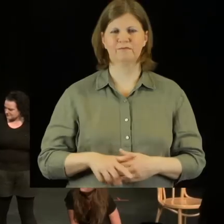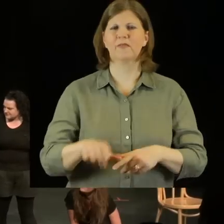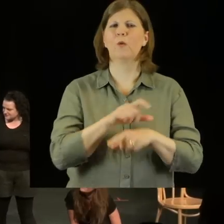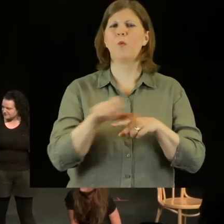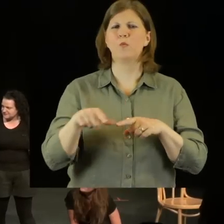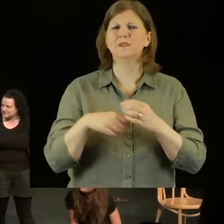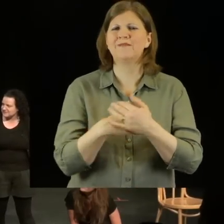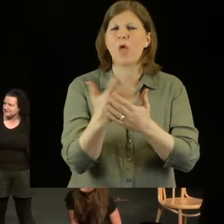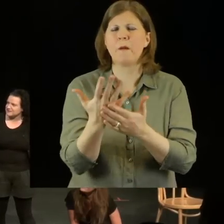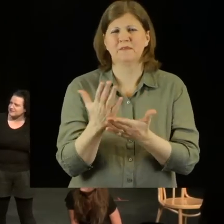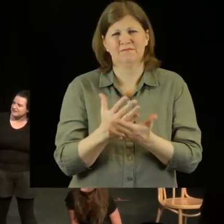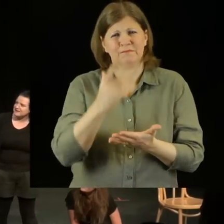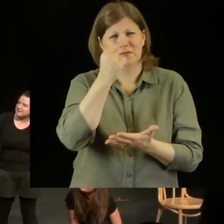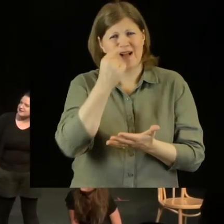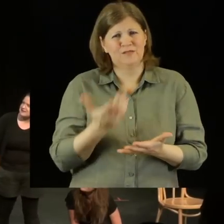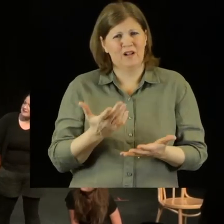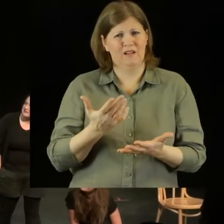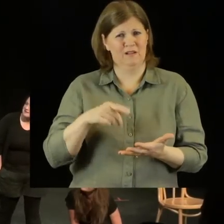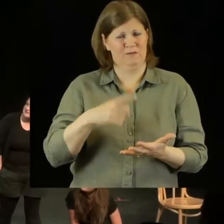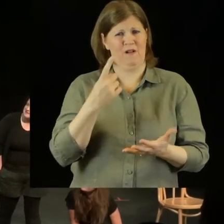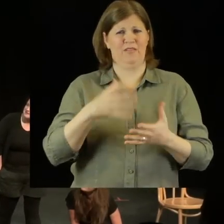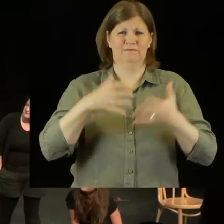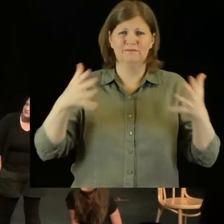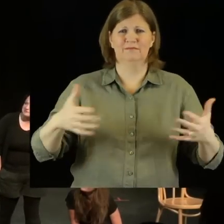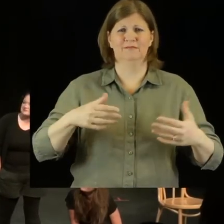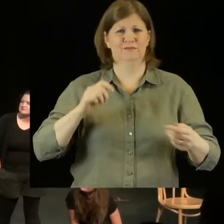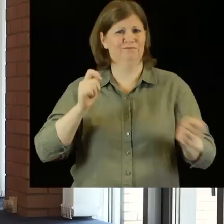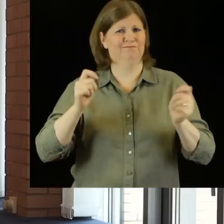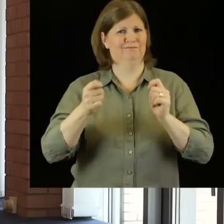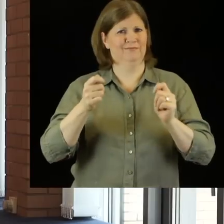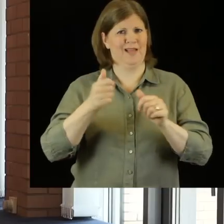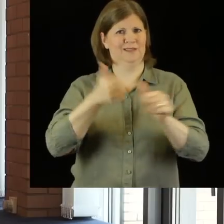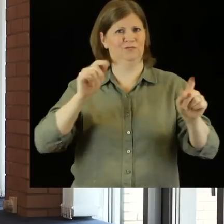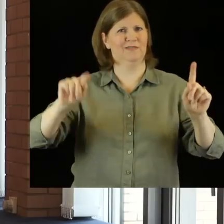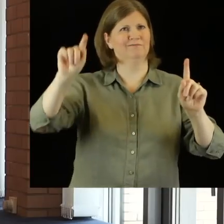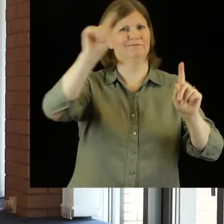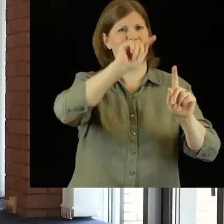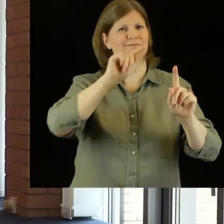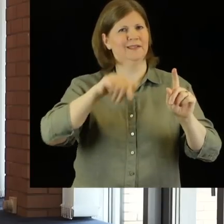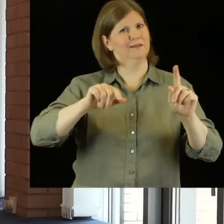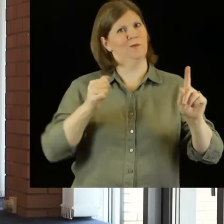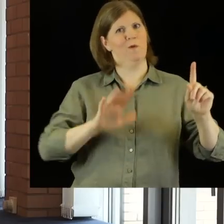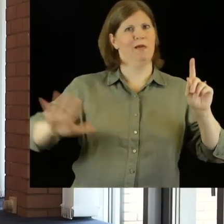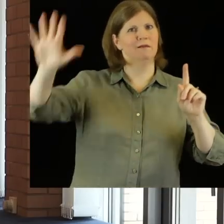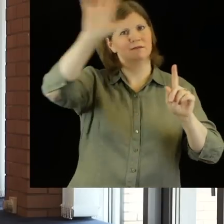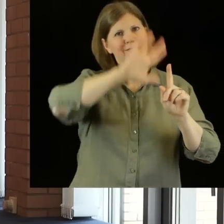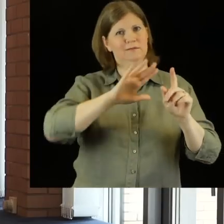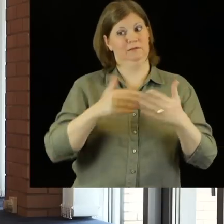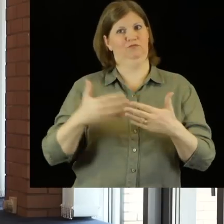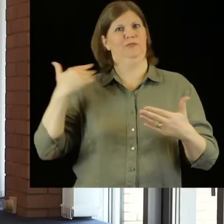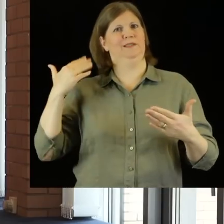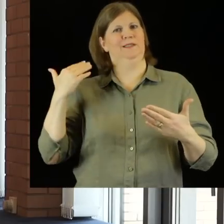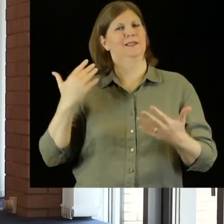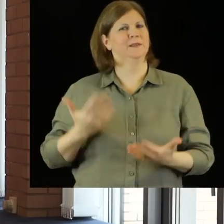is potentially one of the biggest changes in the industry in Scotland in recent